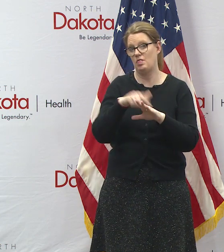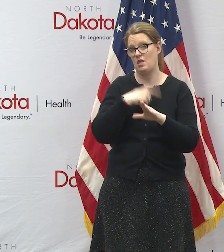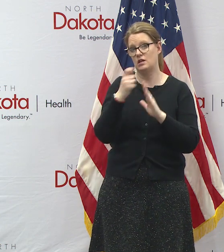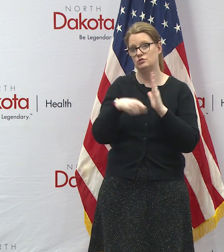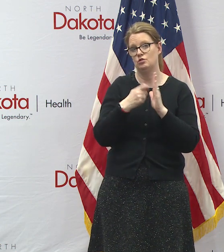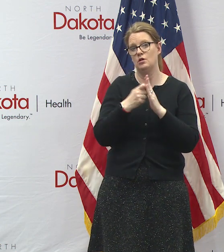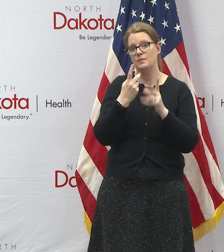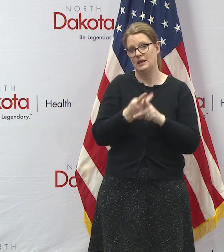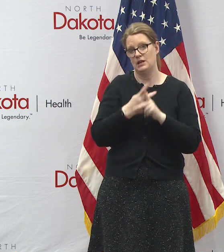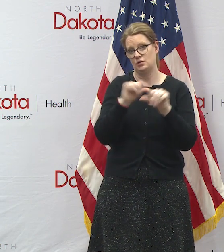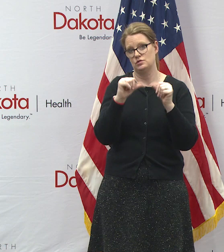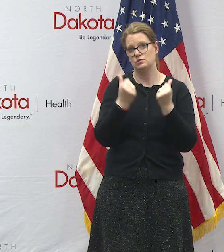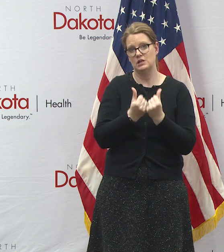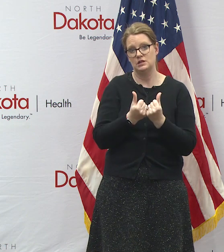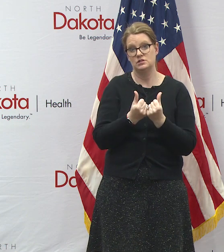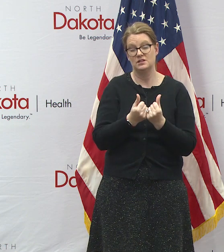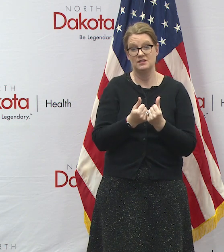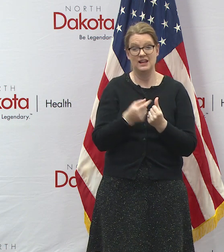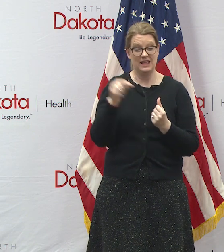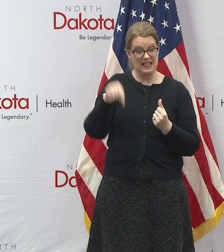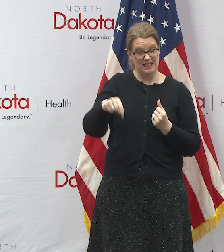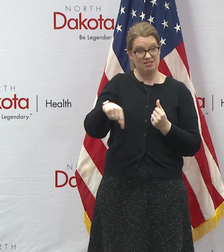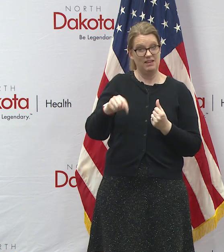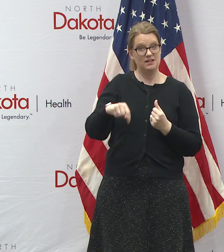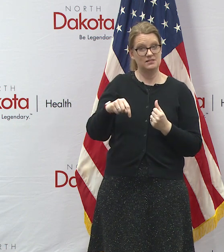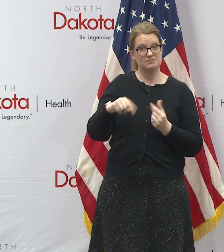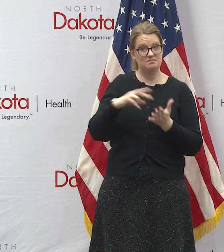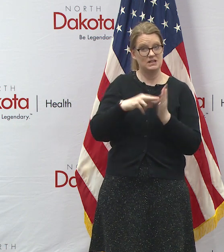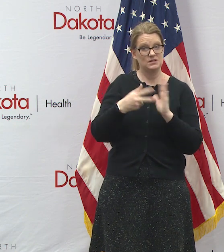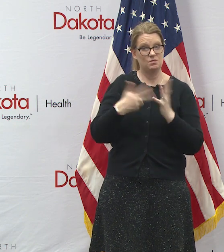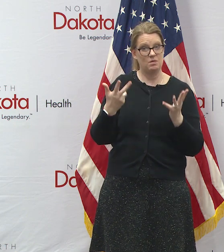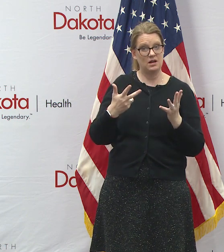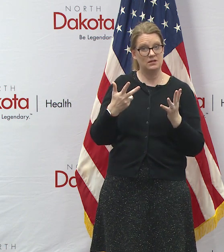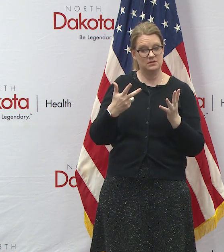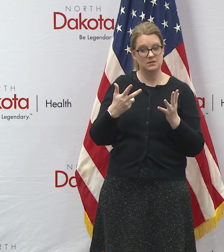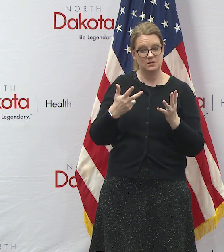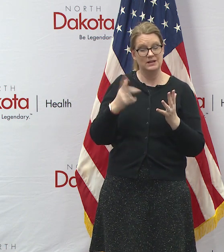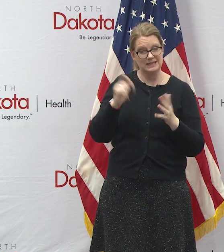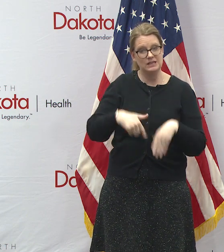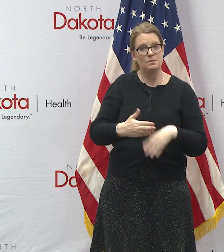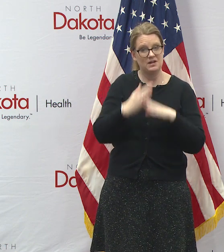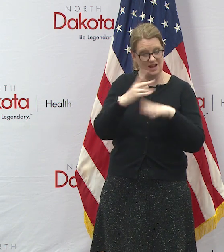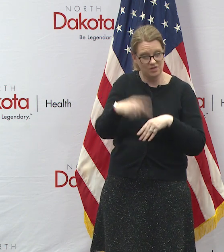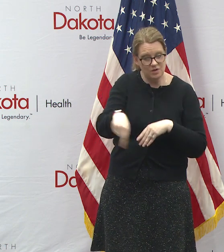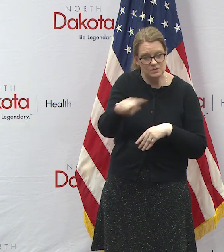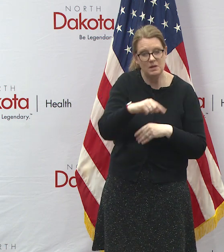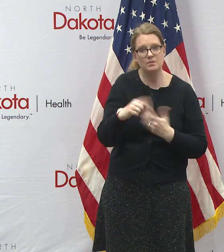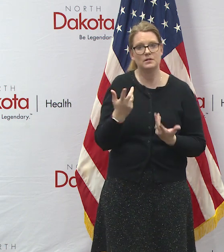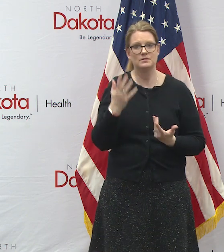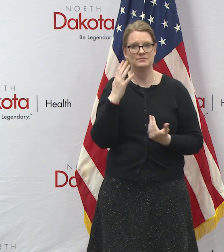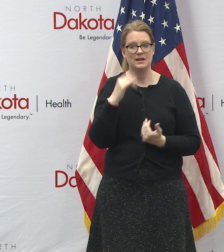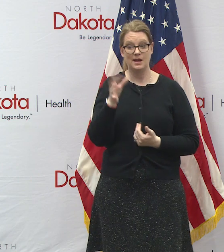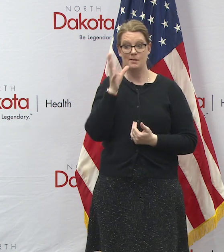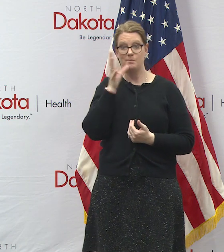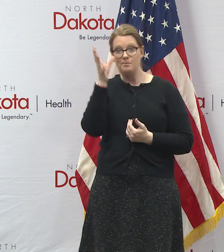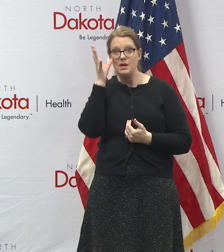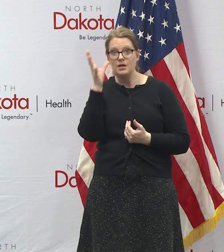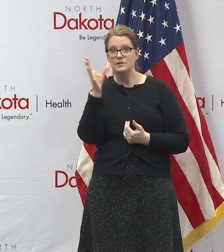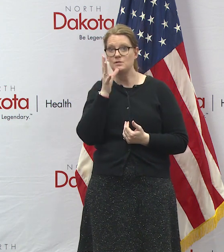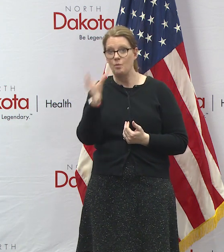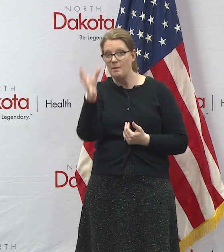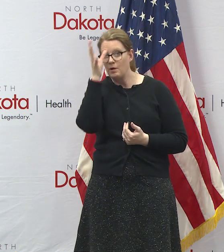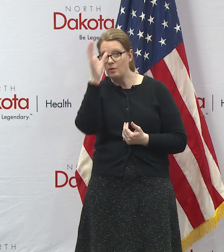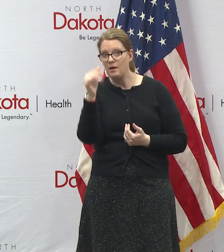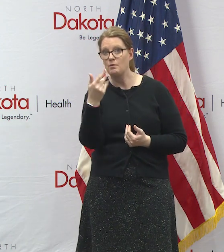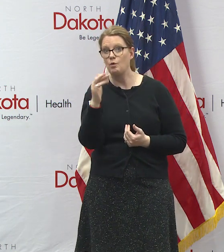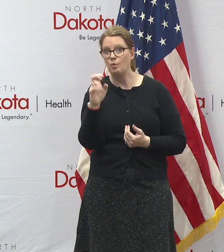and again this is about protecting those that are most vulnerable you know our parents our grandparents our great-grandparents uh including many